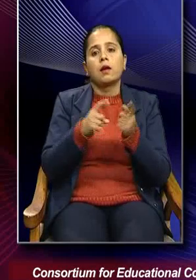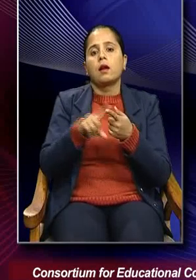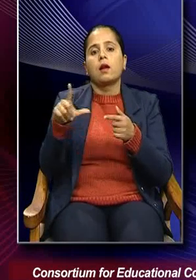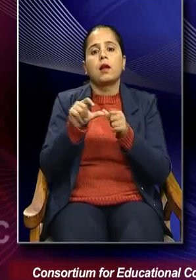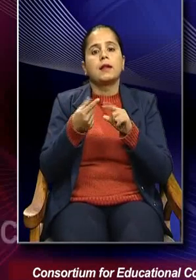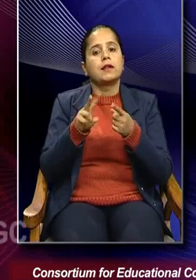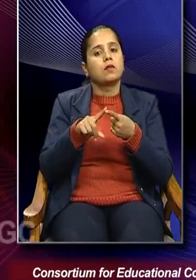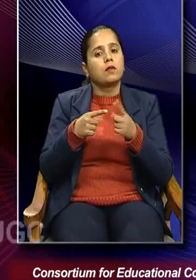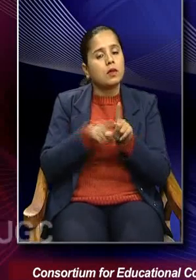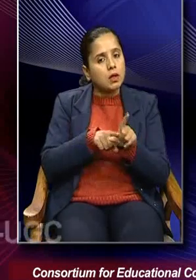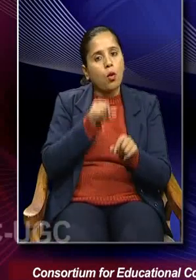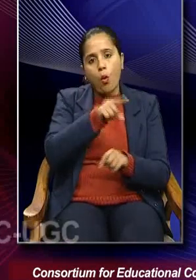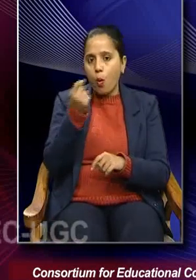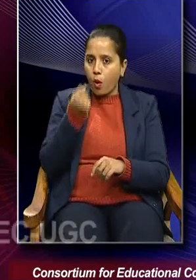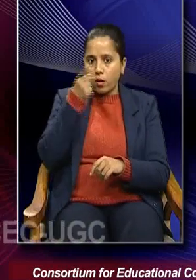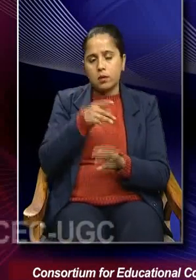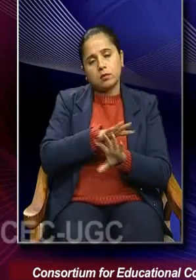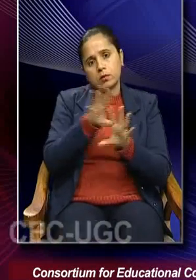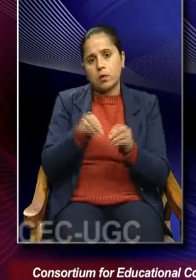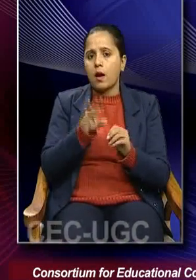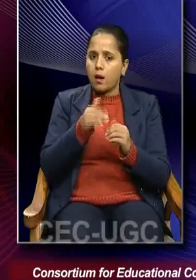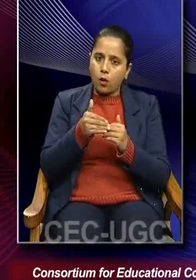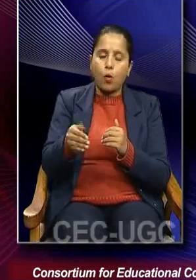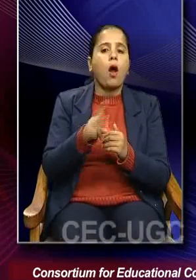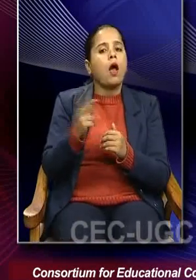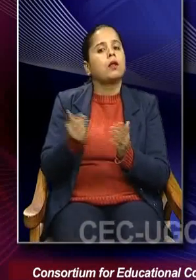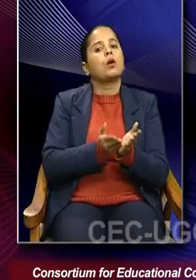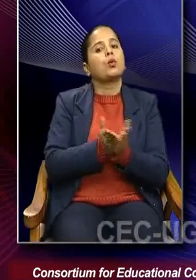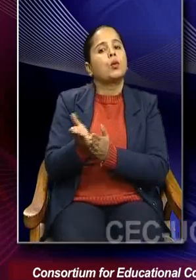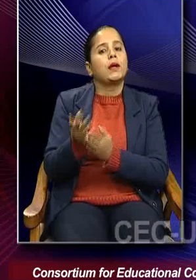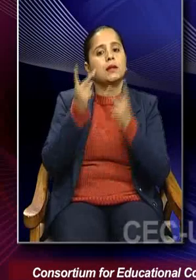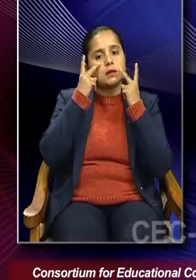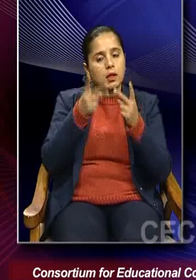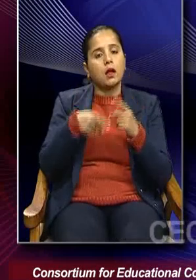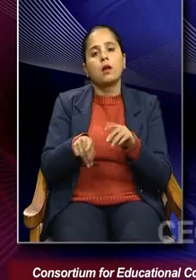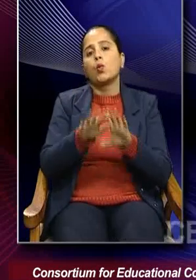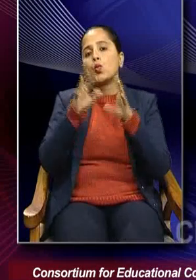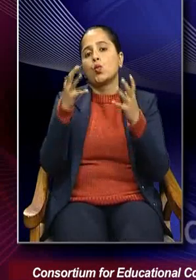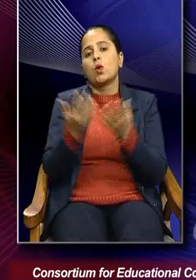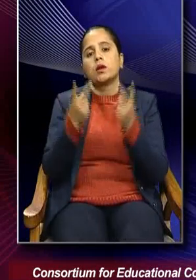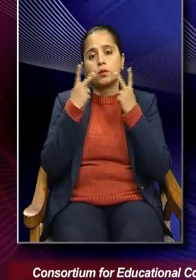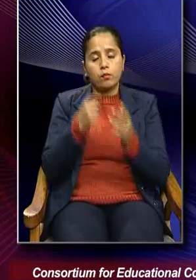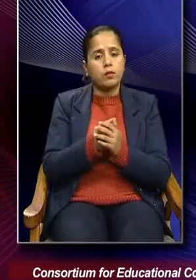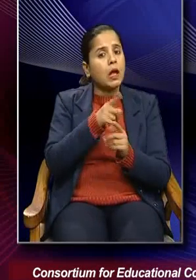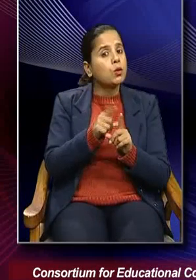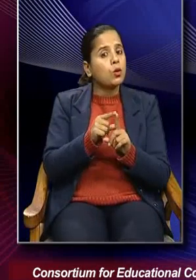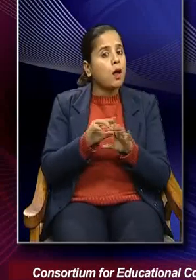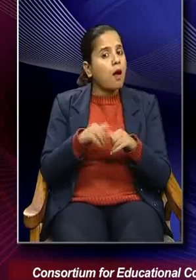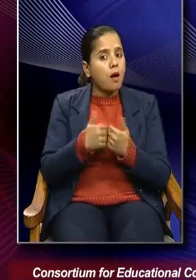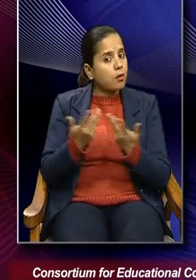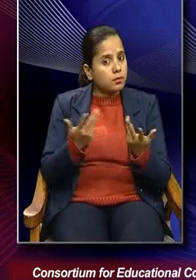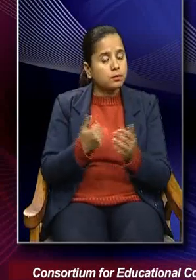is relative. It's going to have an alternate way of looking at the world. And how do they do this?